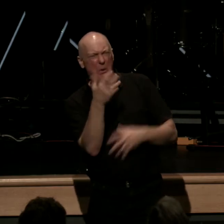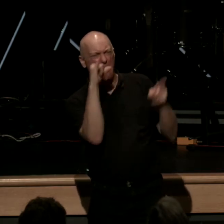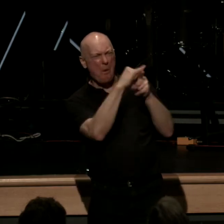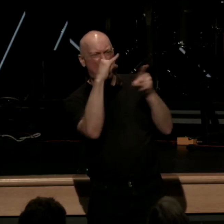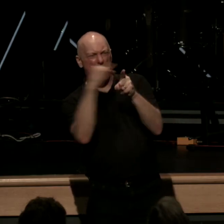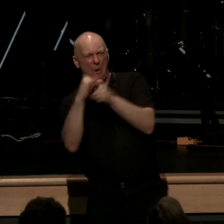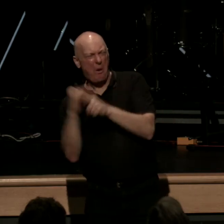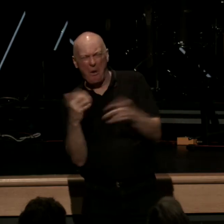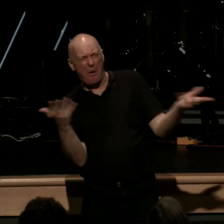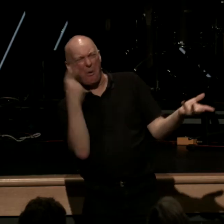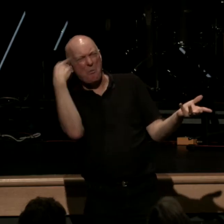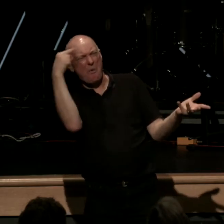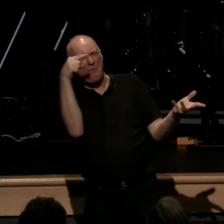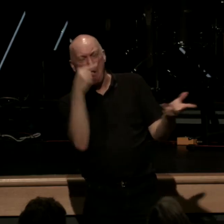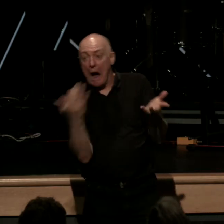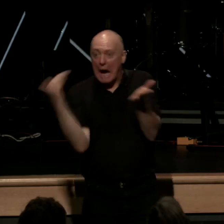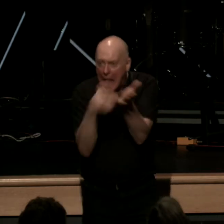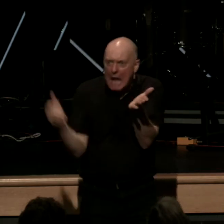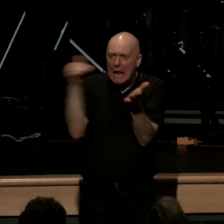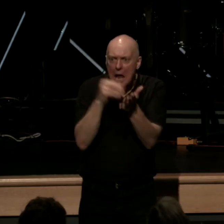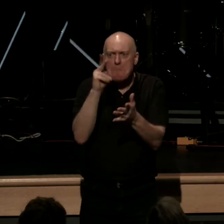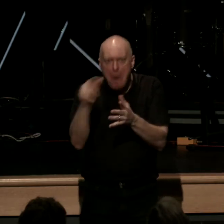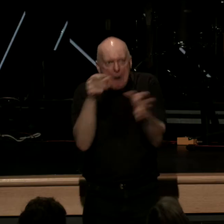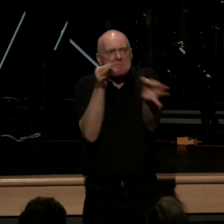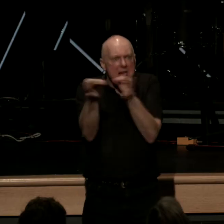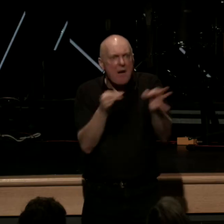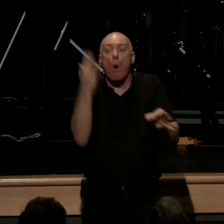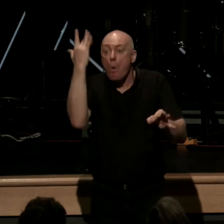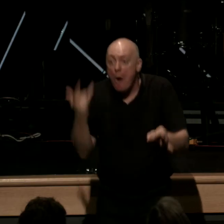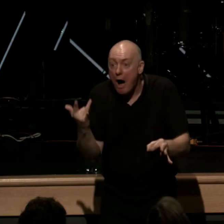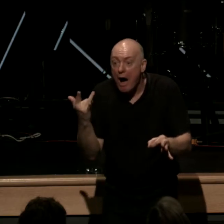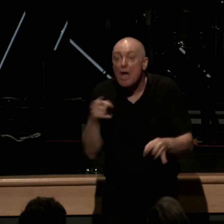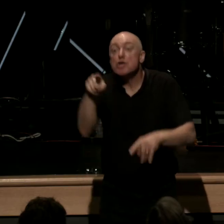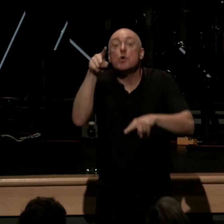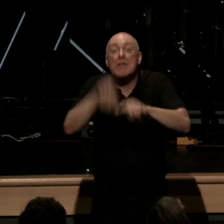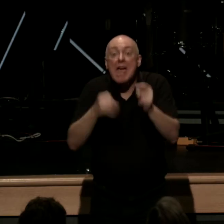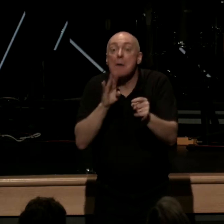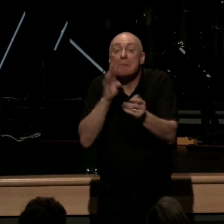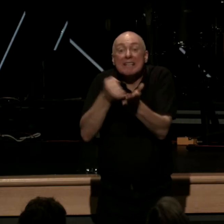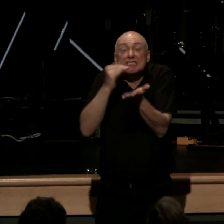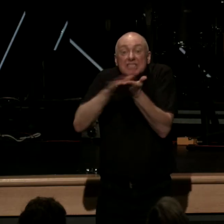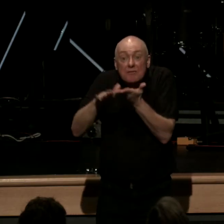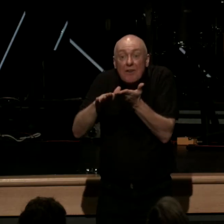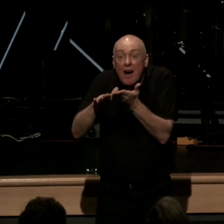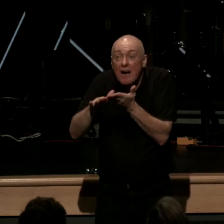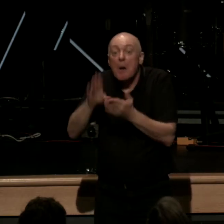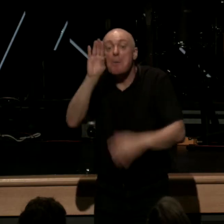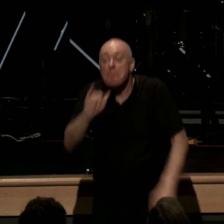yet he goes over it again and again he does this because no one can be justified in the sight of God by their own doing